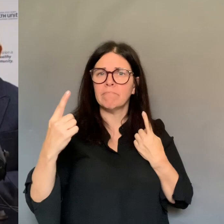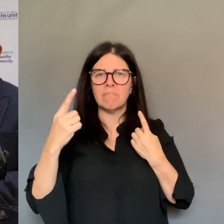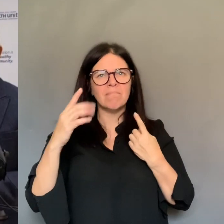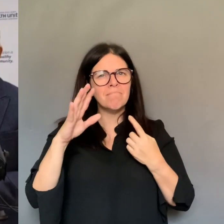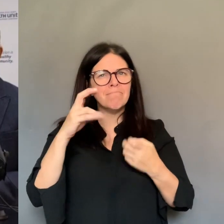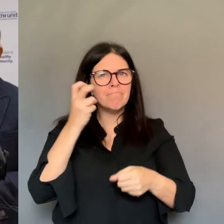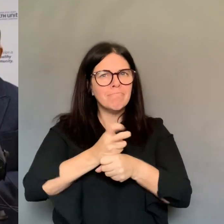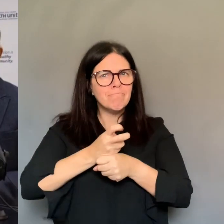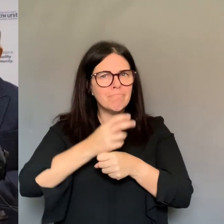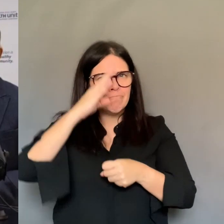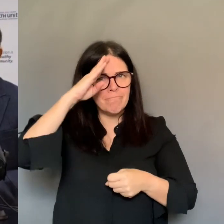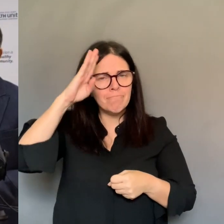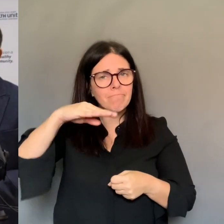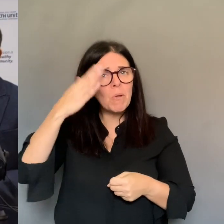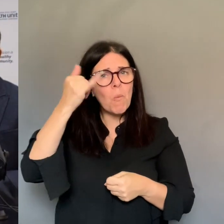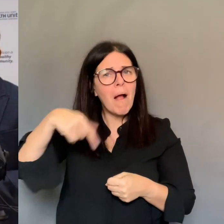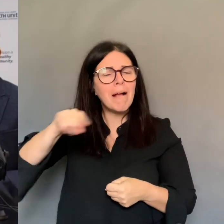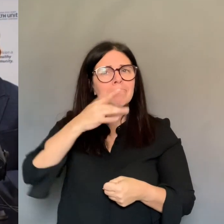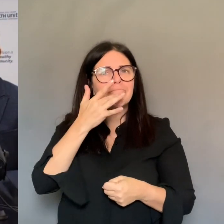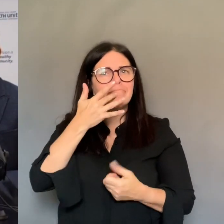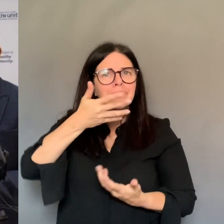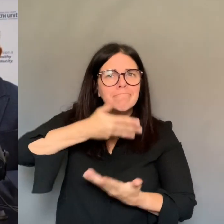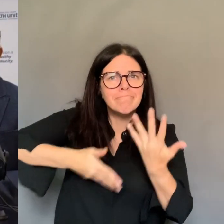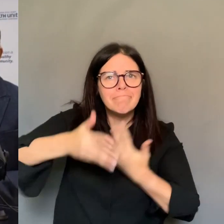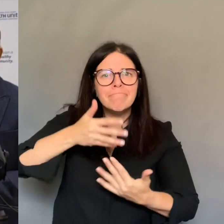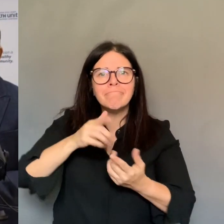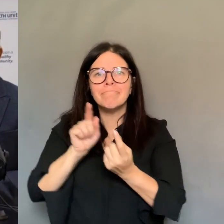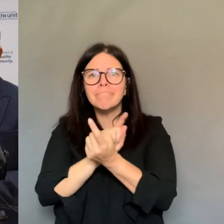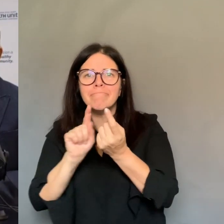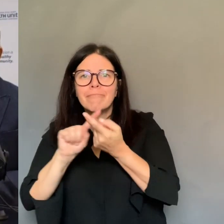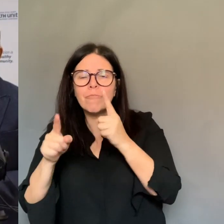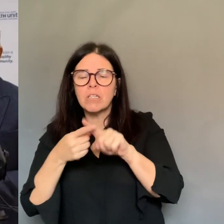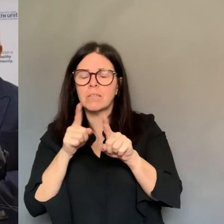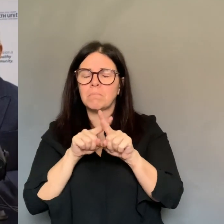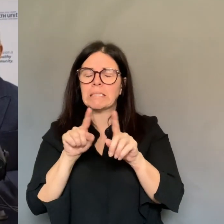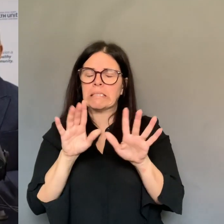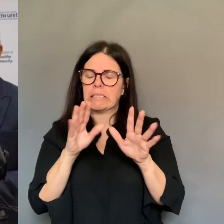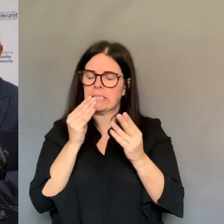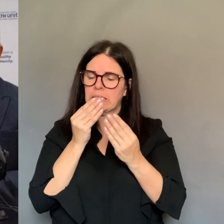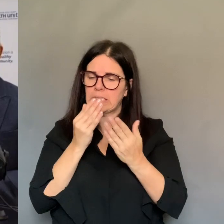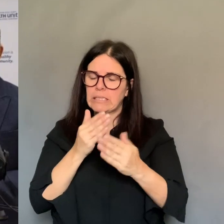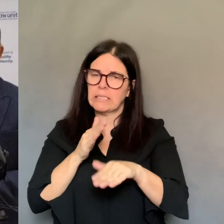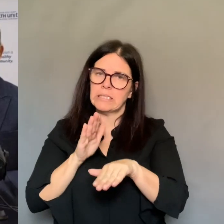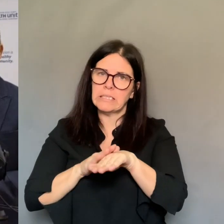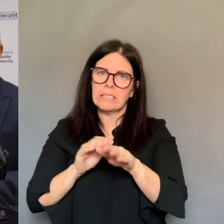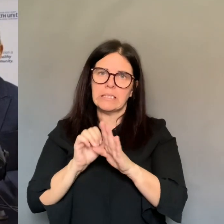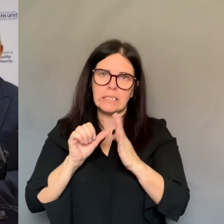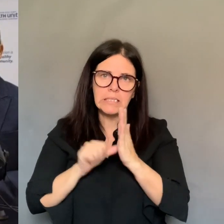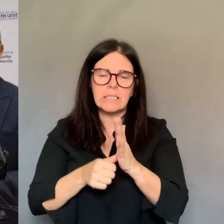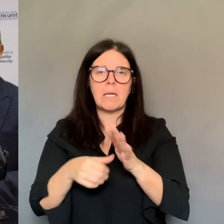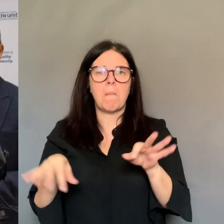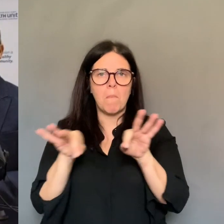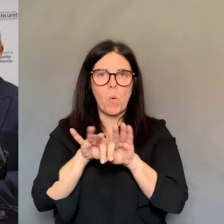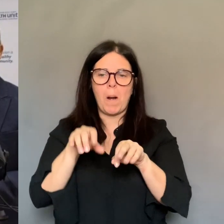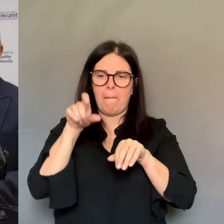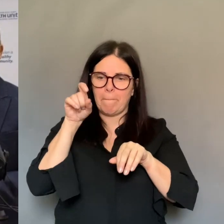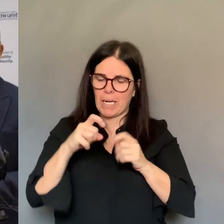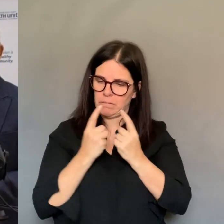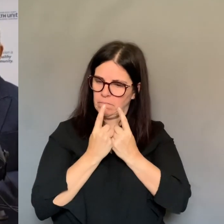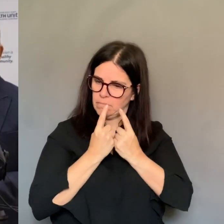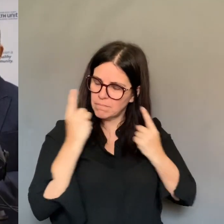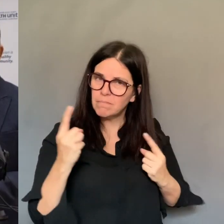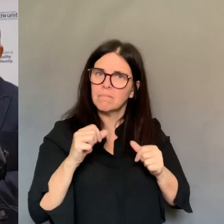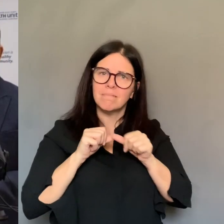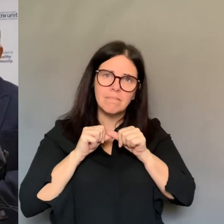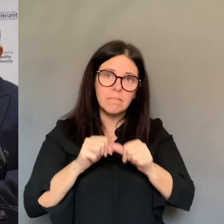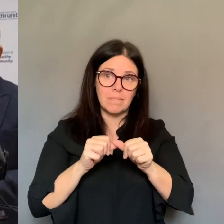hang out with friends, but it is important that we must continue to maintain physical distancing as we are dealing with this pandemic